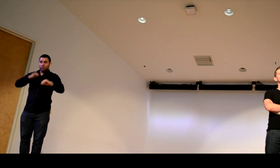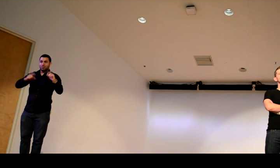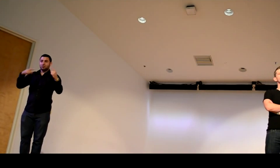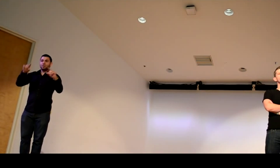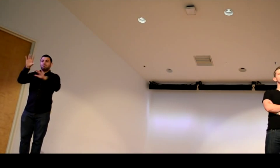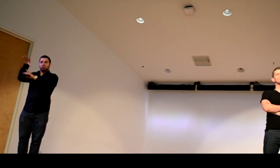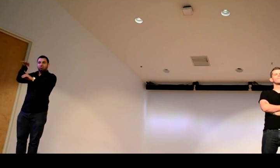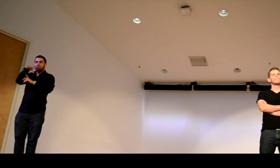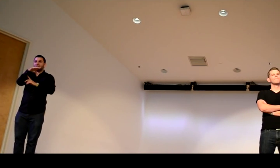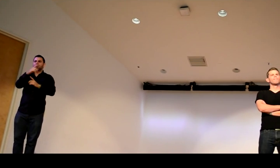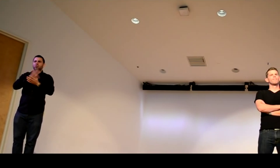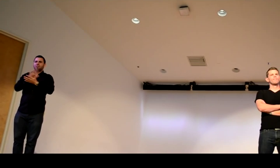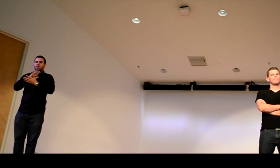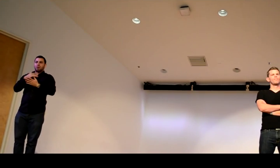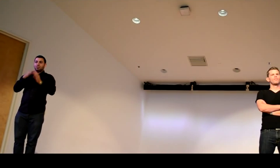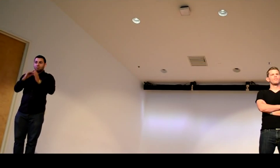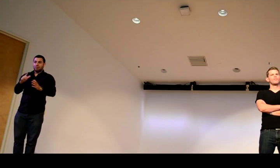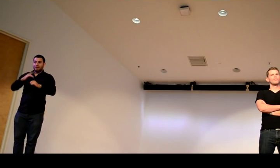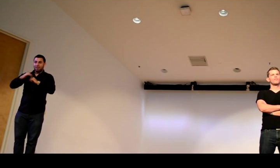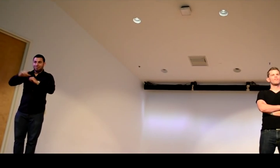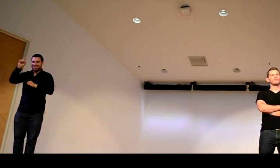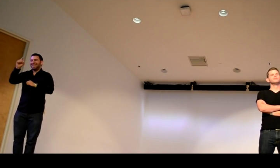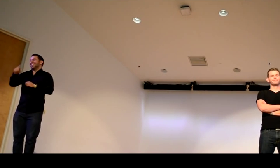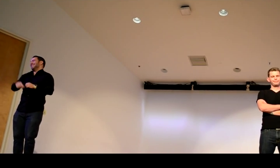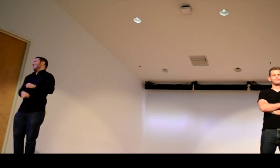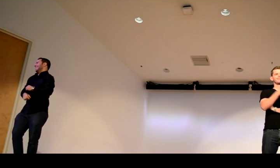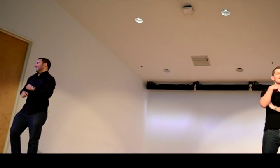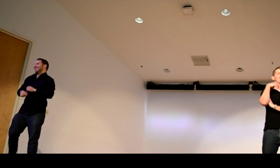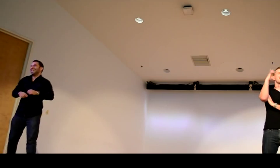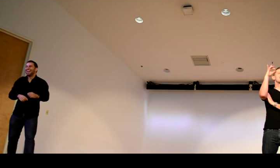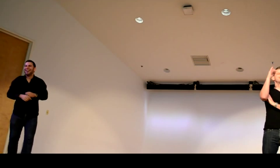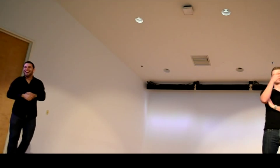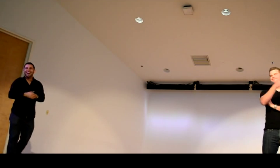like on the show during the filming um do you have an interpreter available at the time